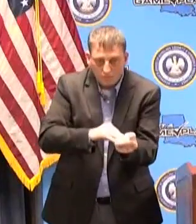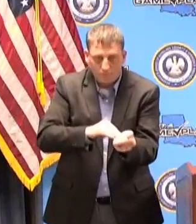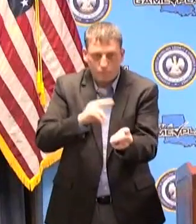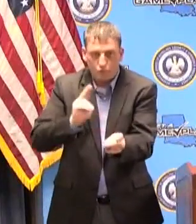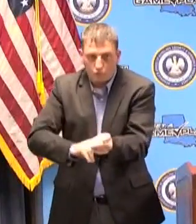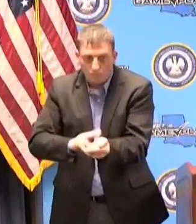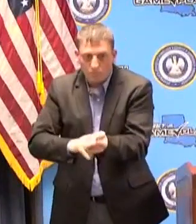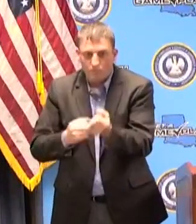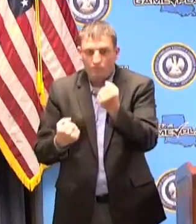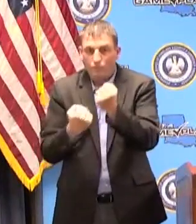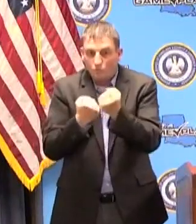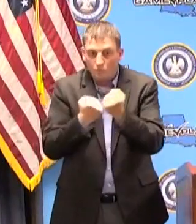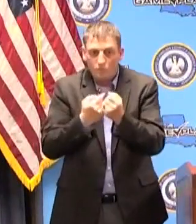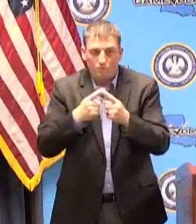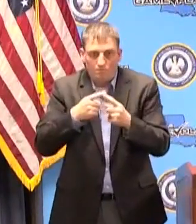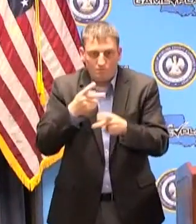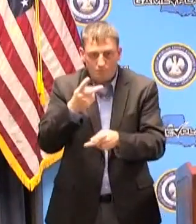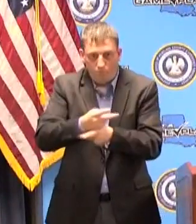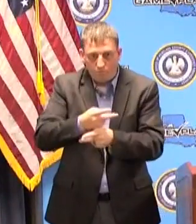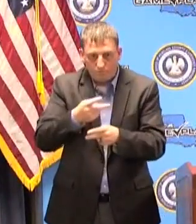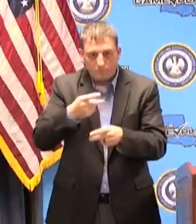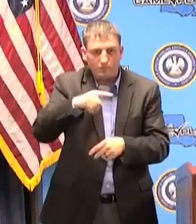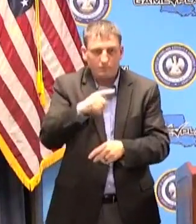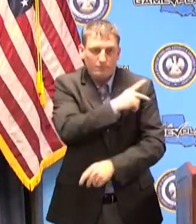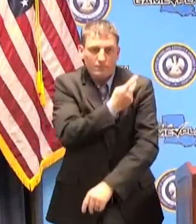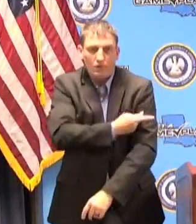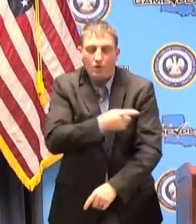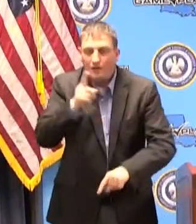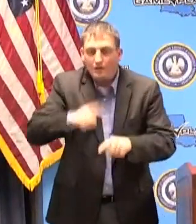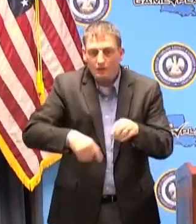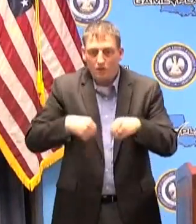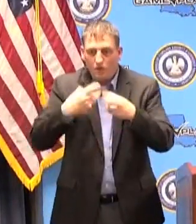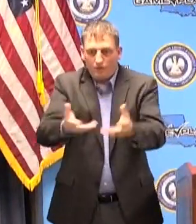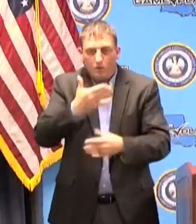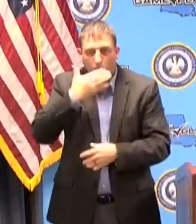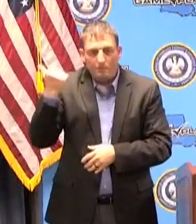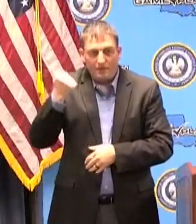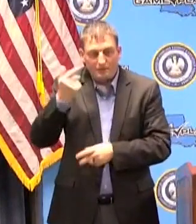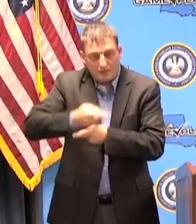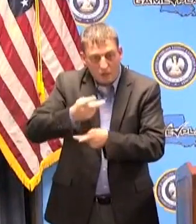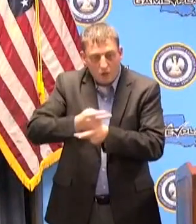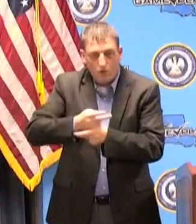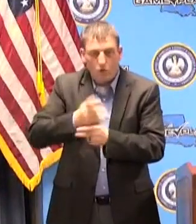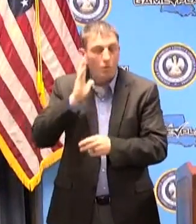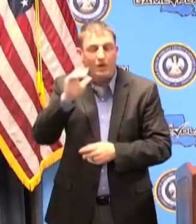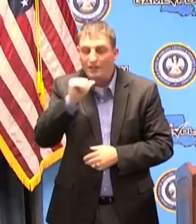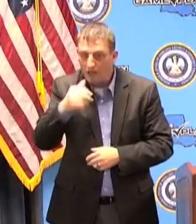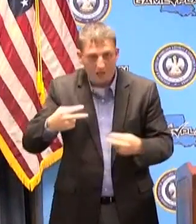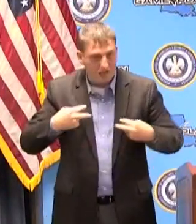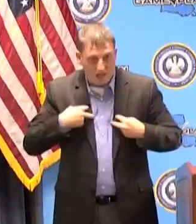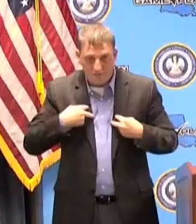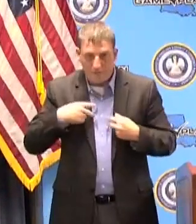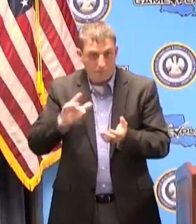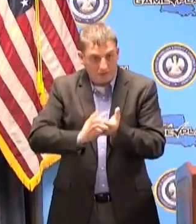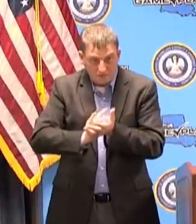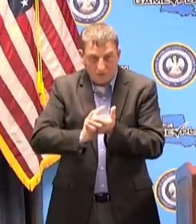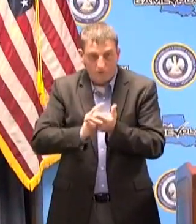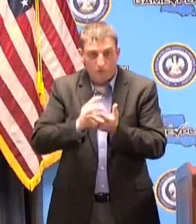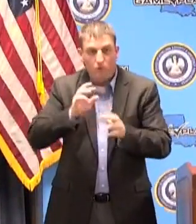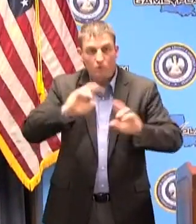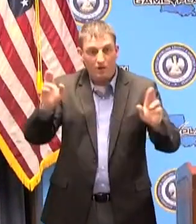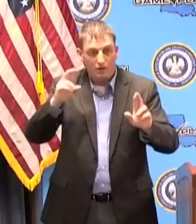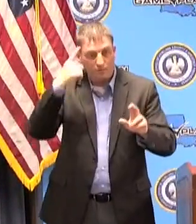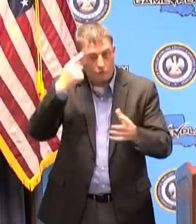of patients we will not be able to offer the best care to your loved ones we will not have all the medications and the proper equipment needed to treat them